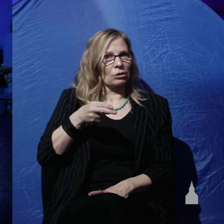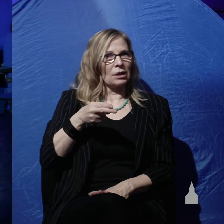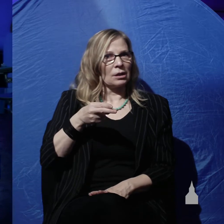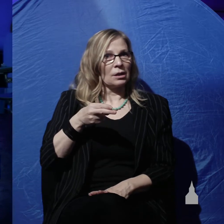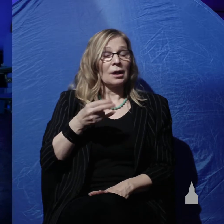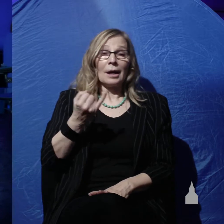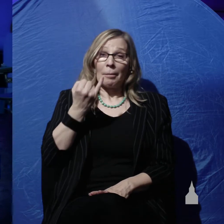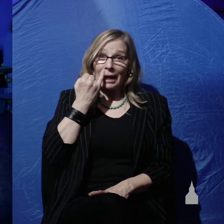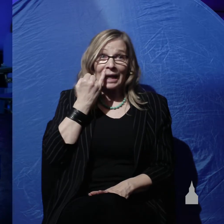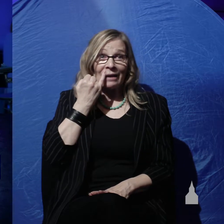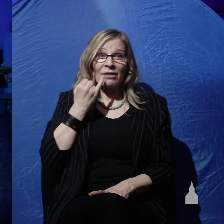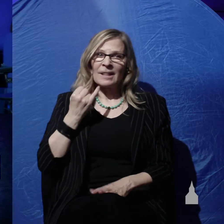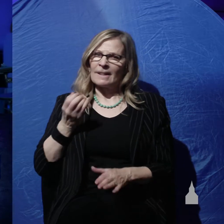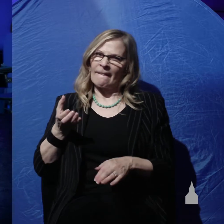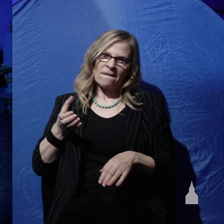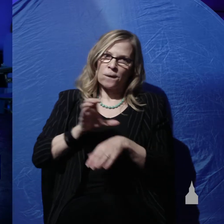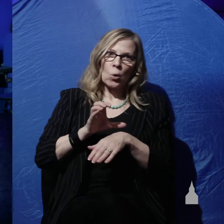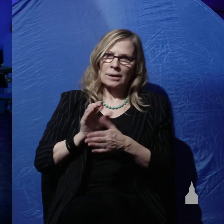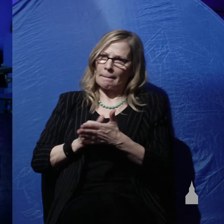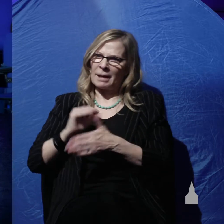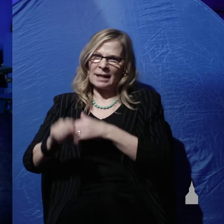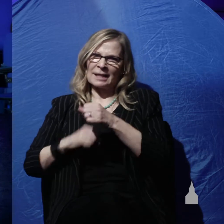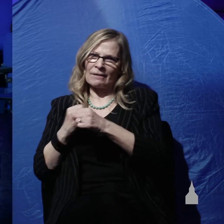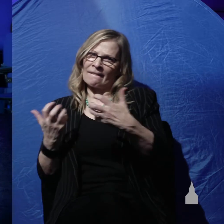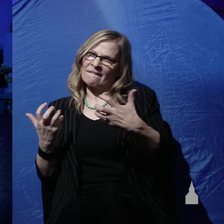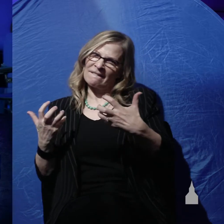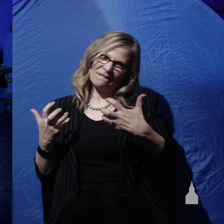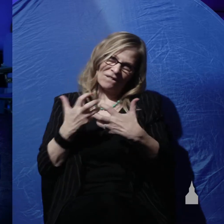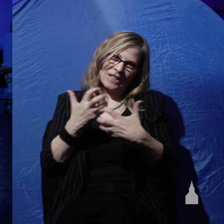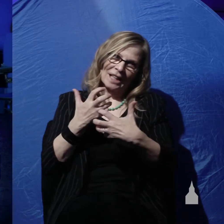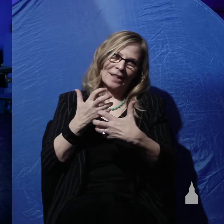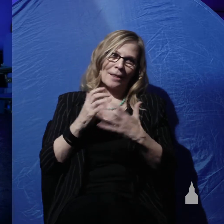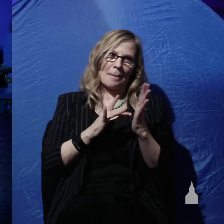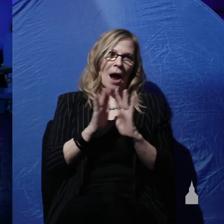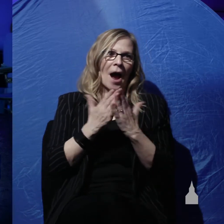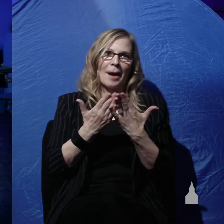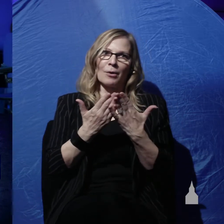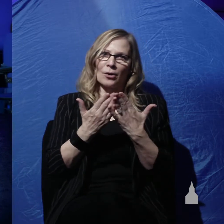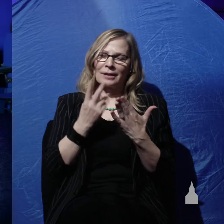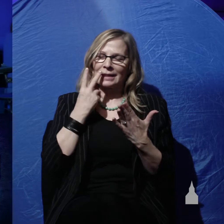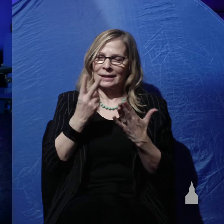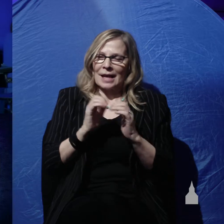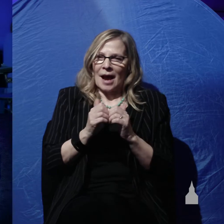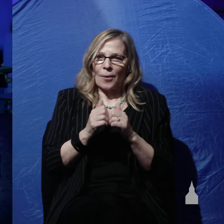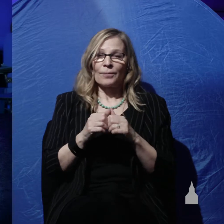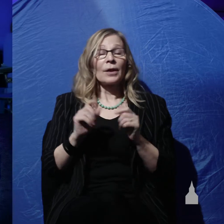Bible, let's look at how they do it and why it doesn't work. Let's consider first the days themselves.